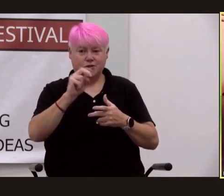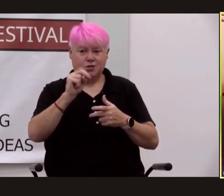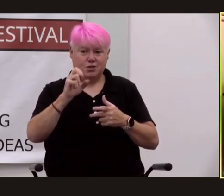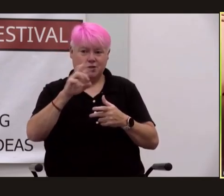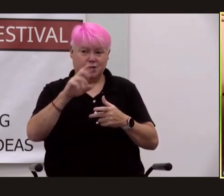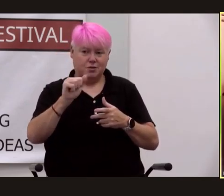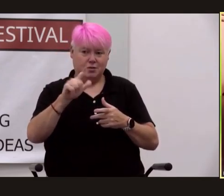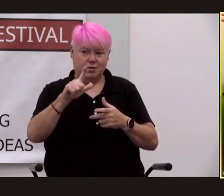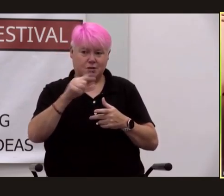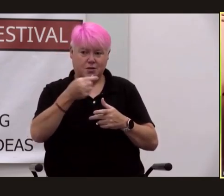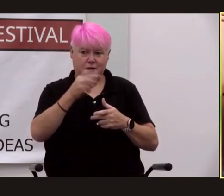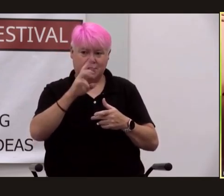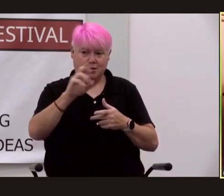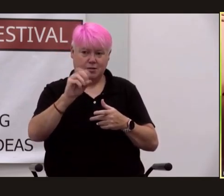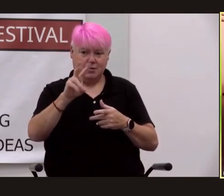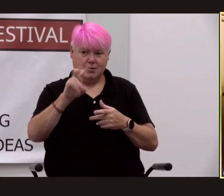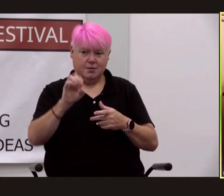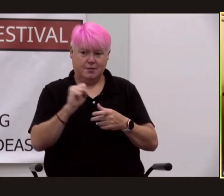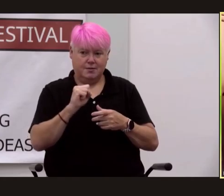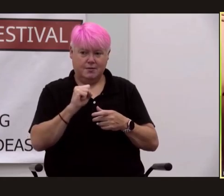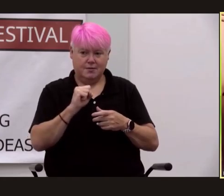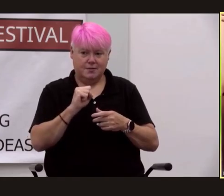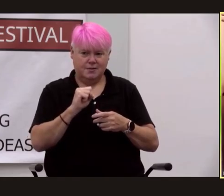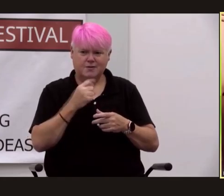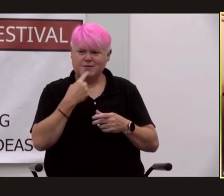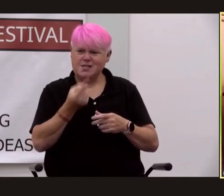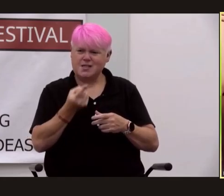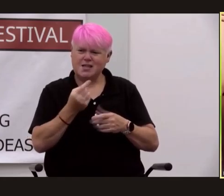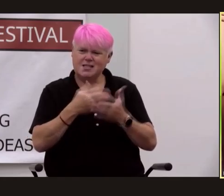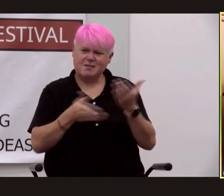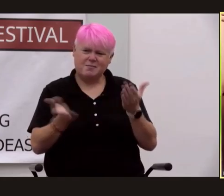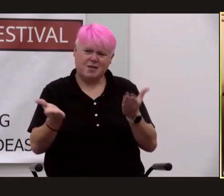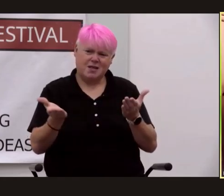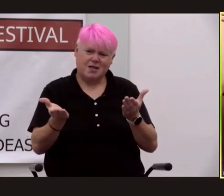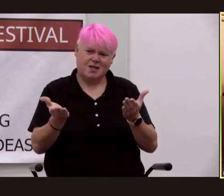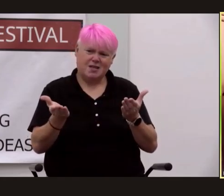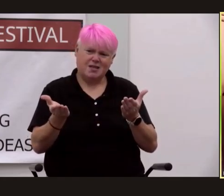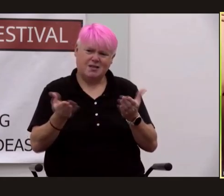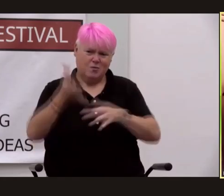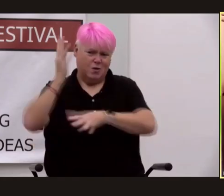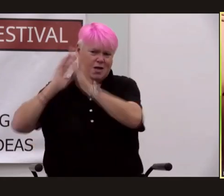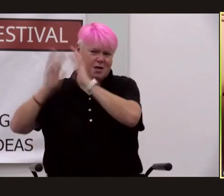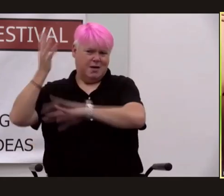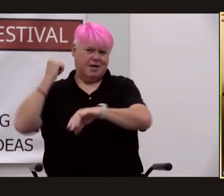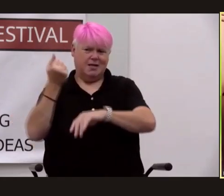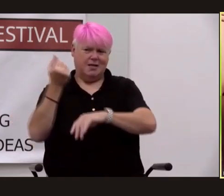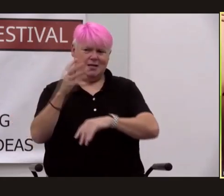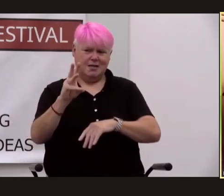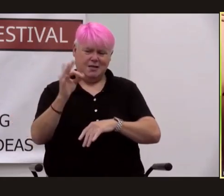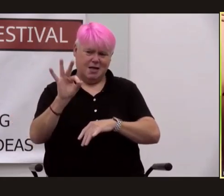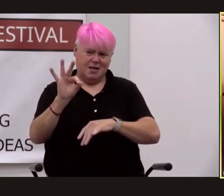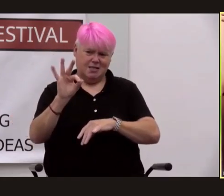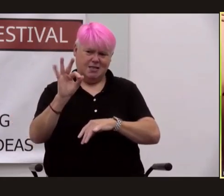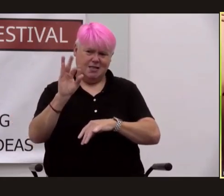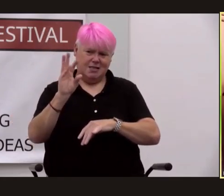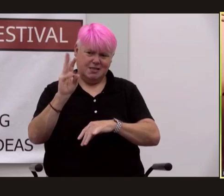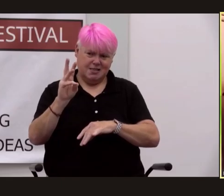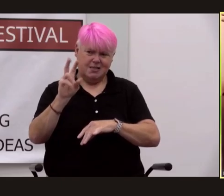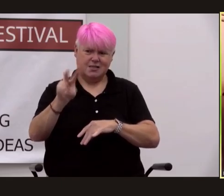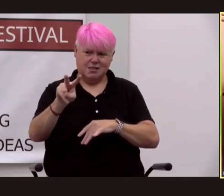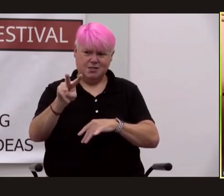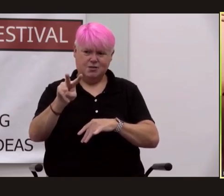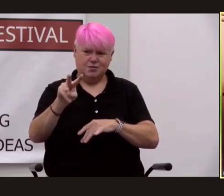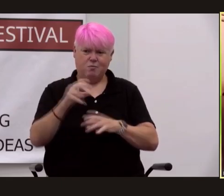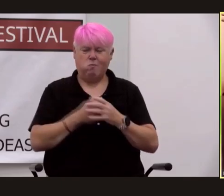and general groves said something this is way back in 1962 that groves went public with it it was